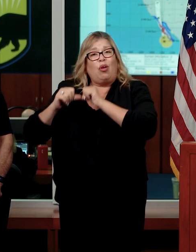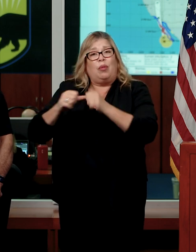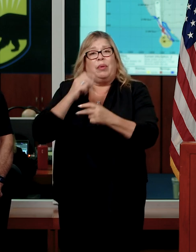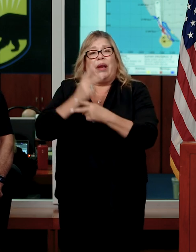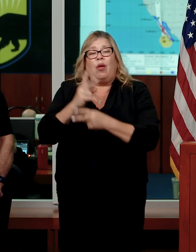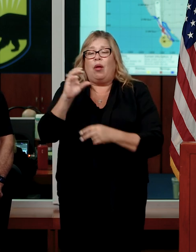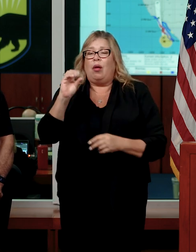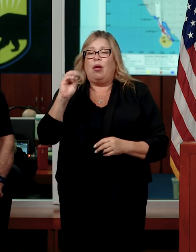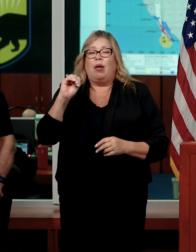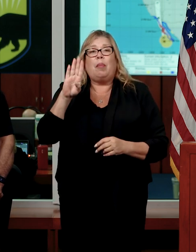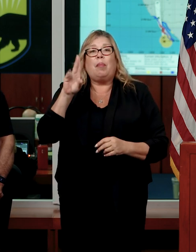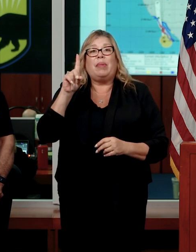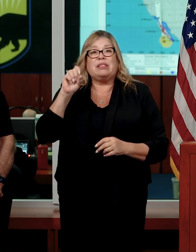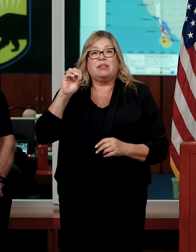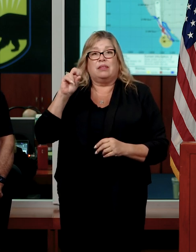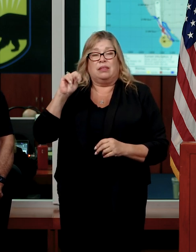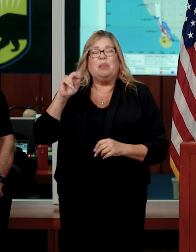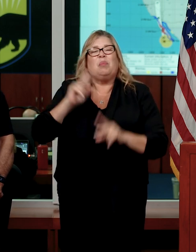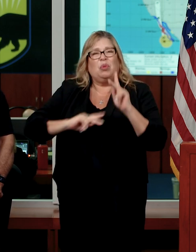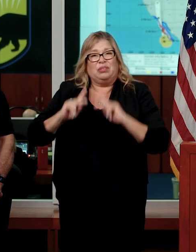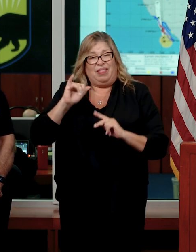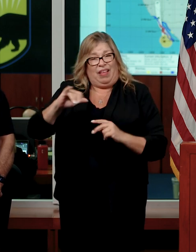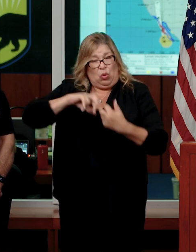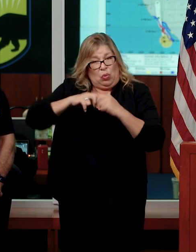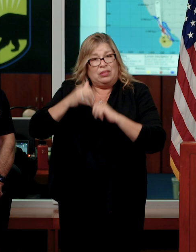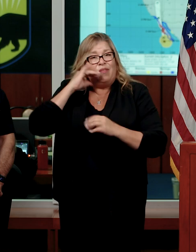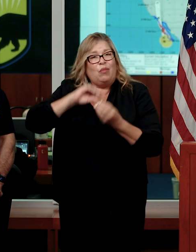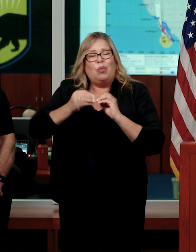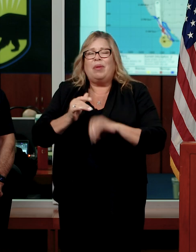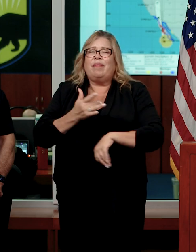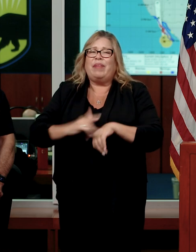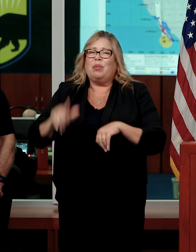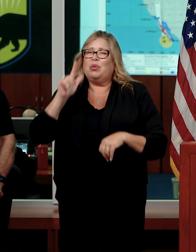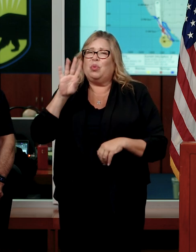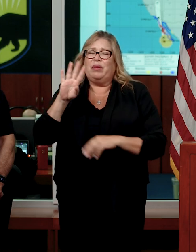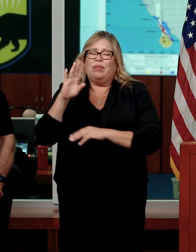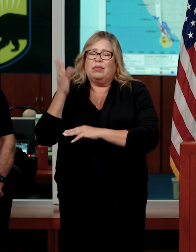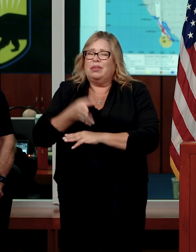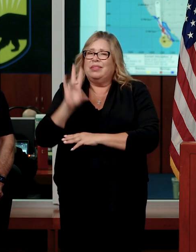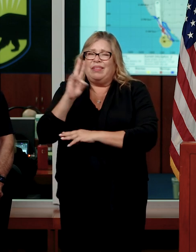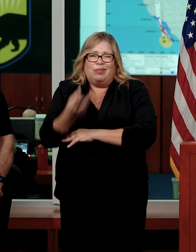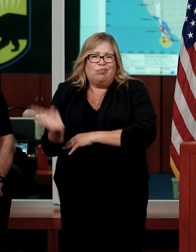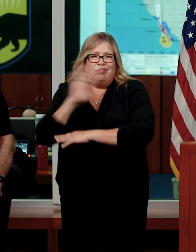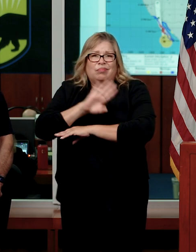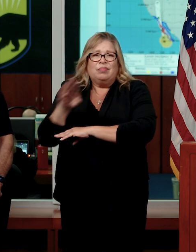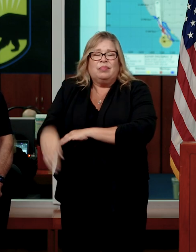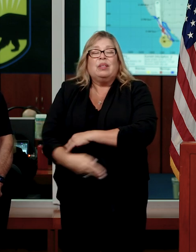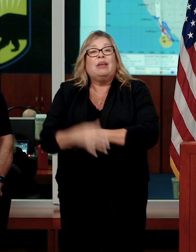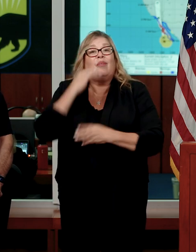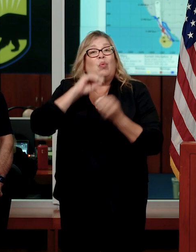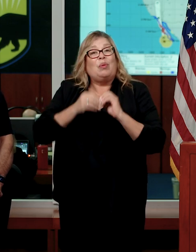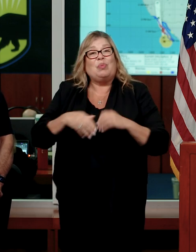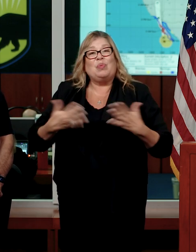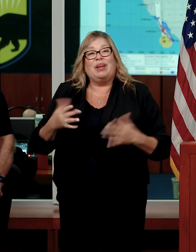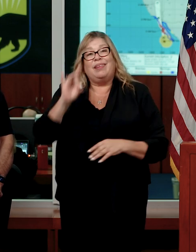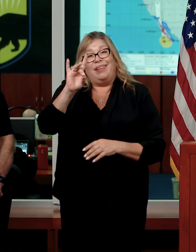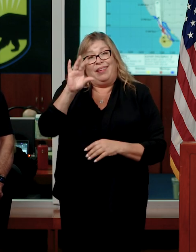ombudsperson. That crisis line is available 24-7 and can be reached at 1-800